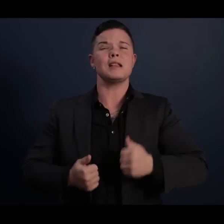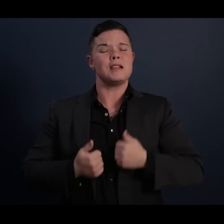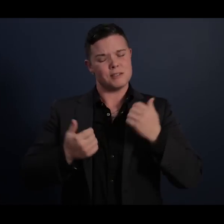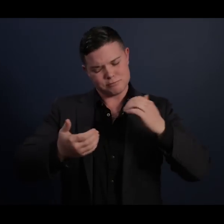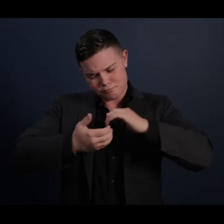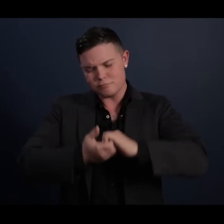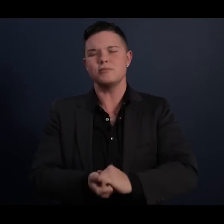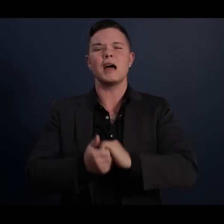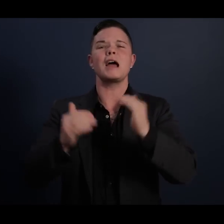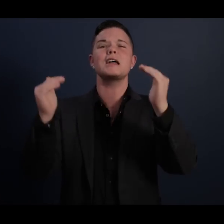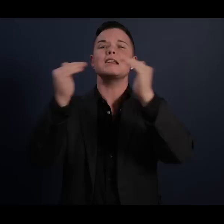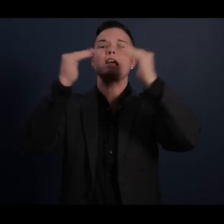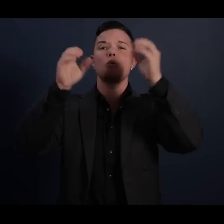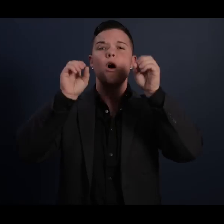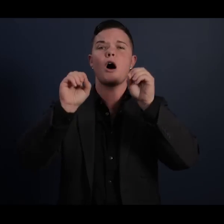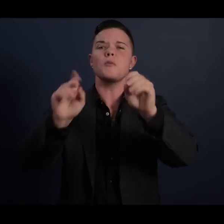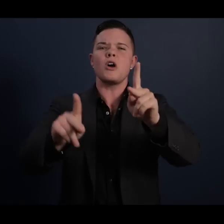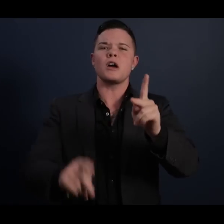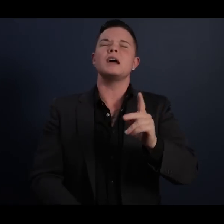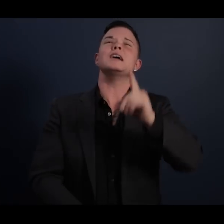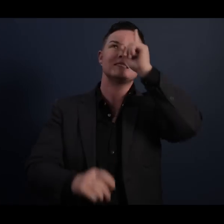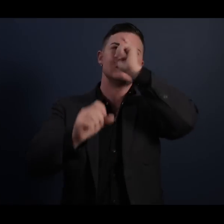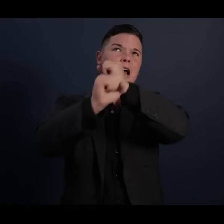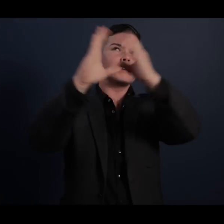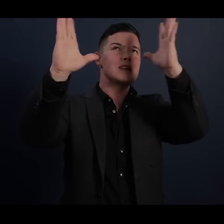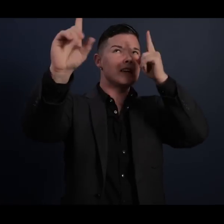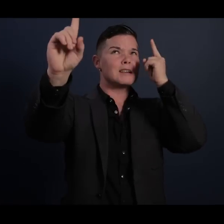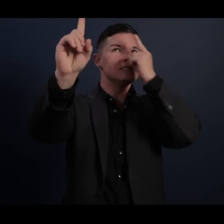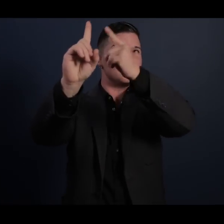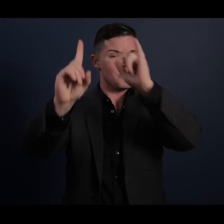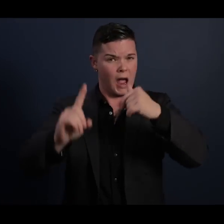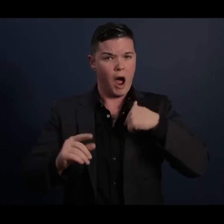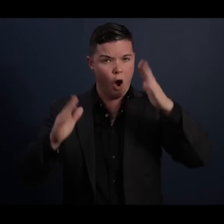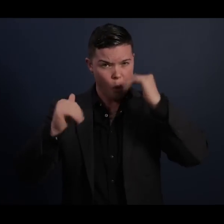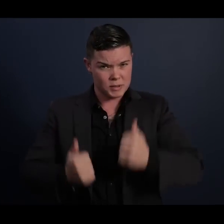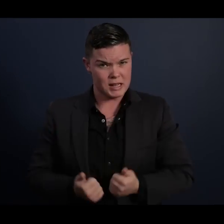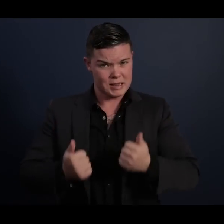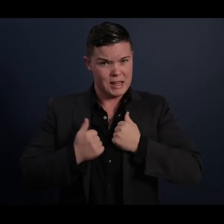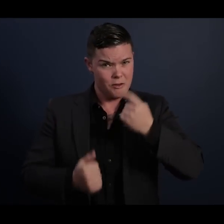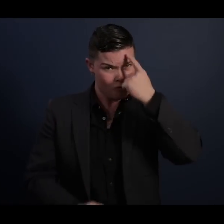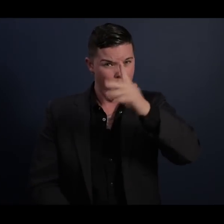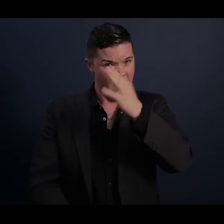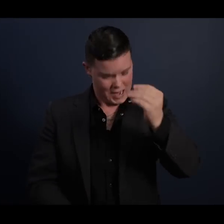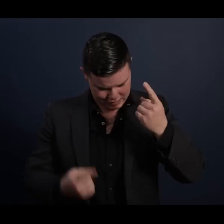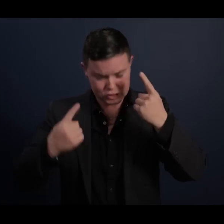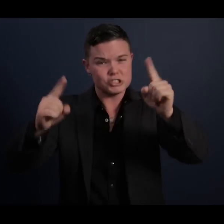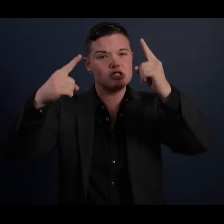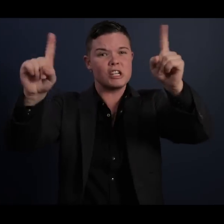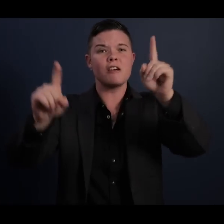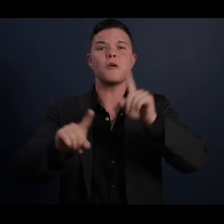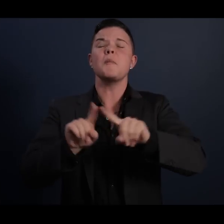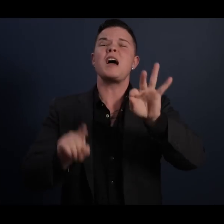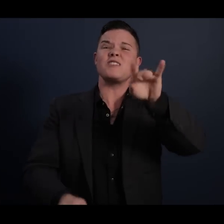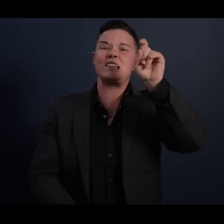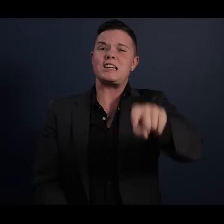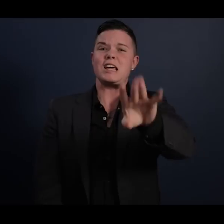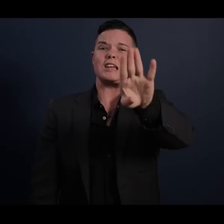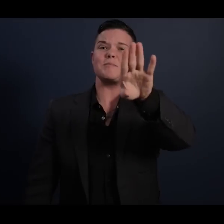equal opportunities. It is an ideal which I hope to live for and to achieve. But if needs be, it is an